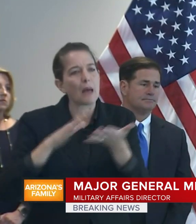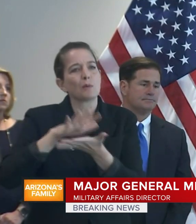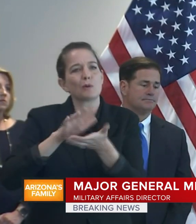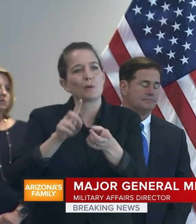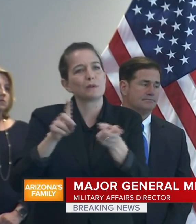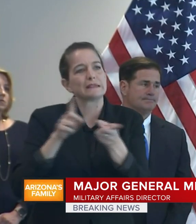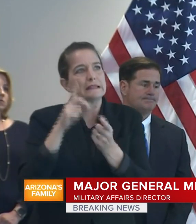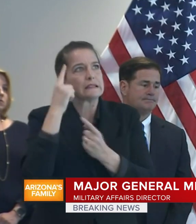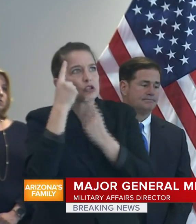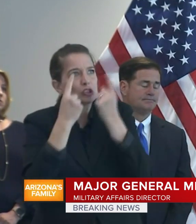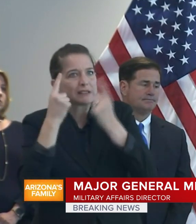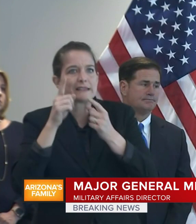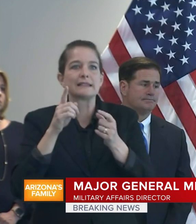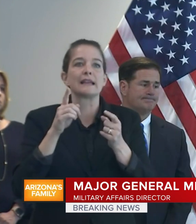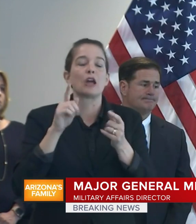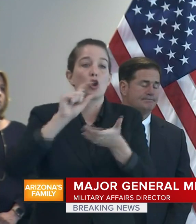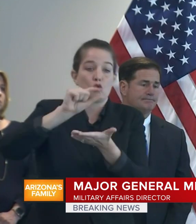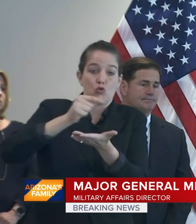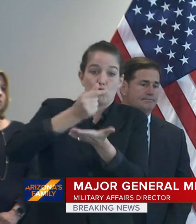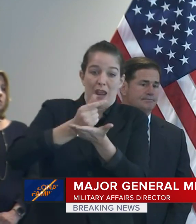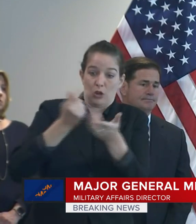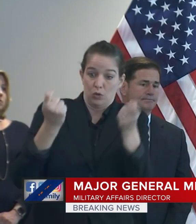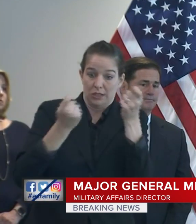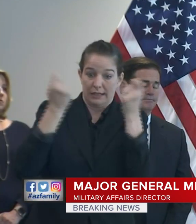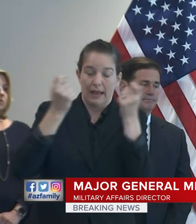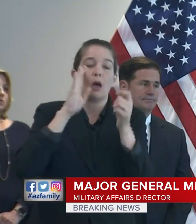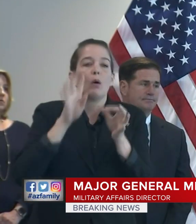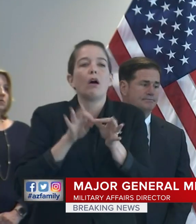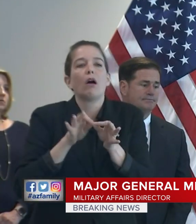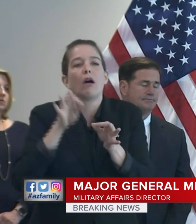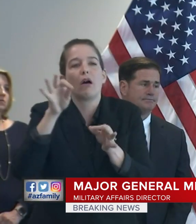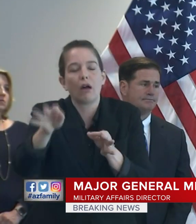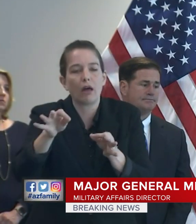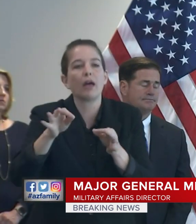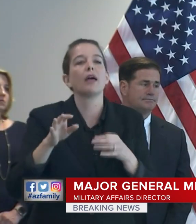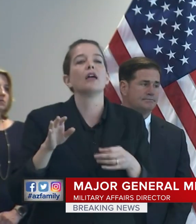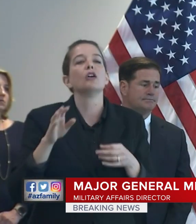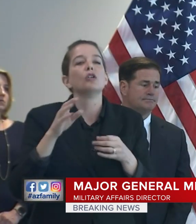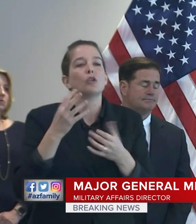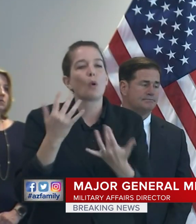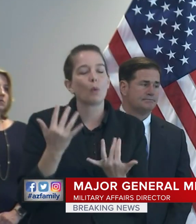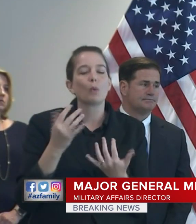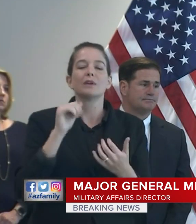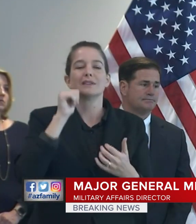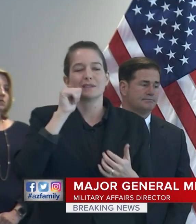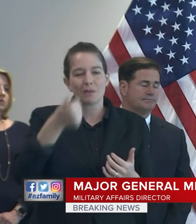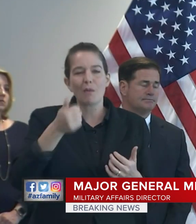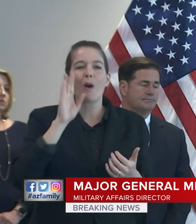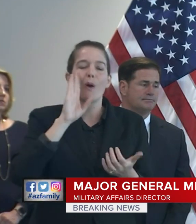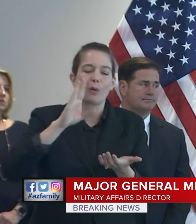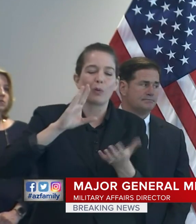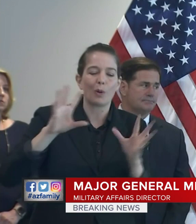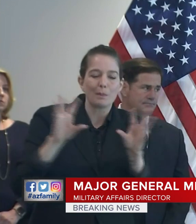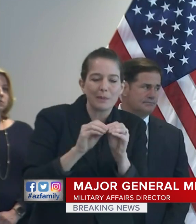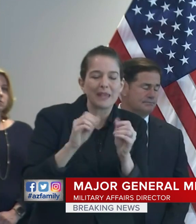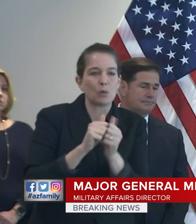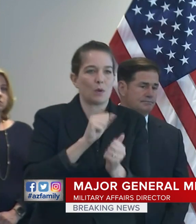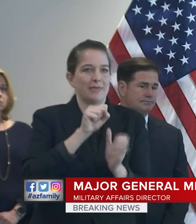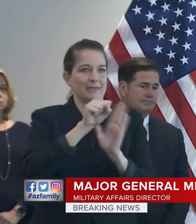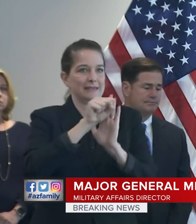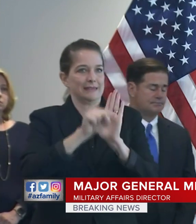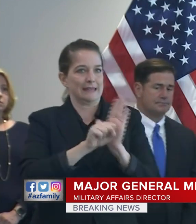each of those decisions will be made at the local level, and tomorrow the State Board of Education will be meeting to discuss graduation requirements.